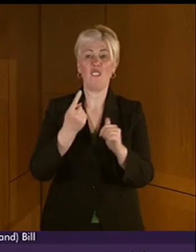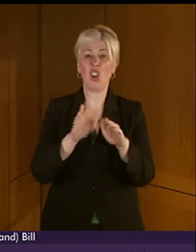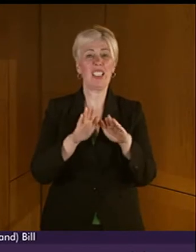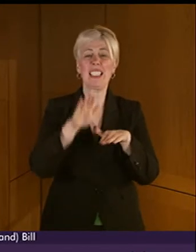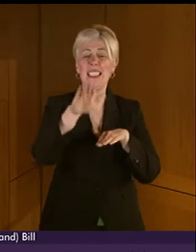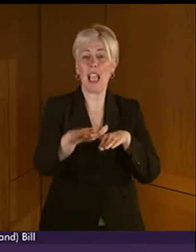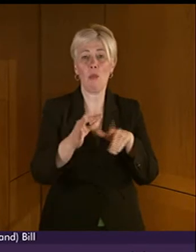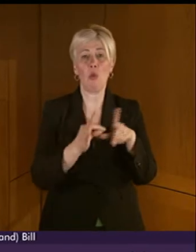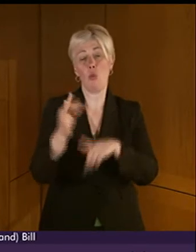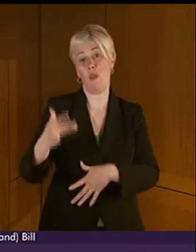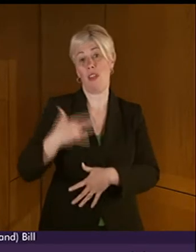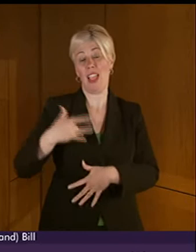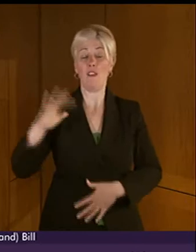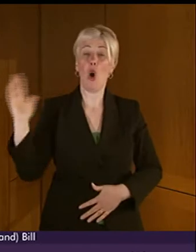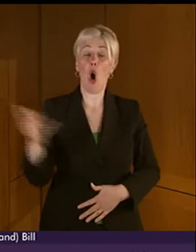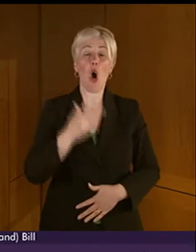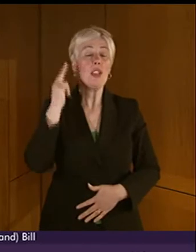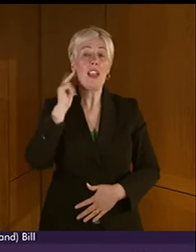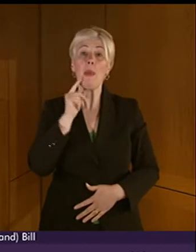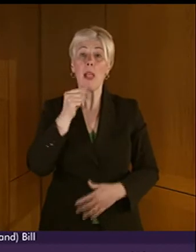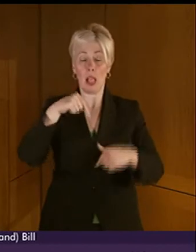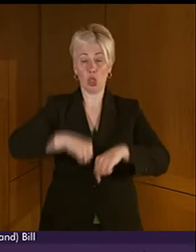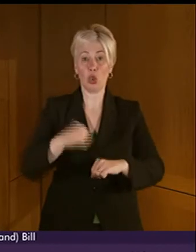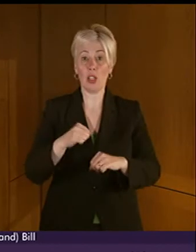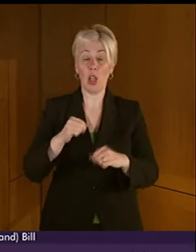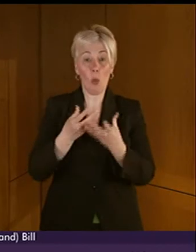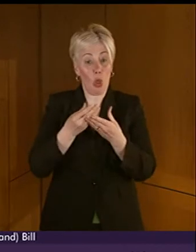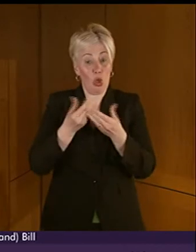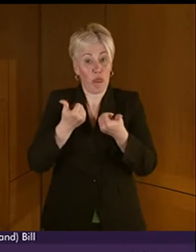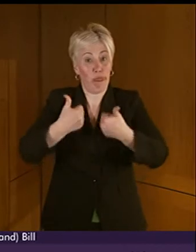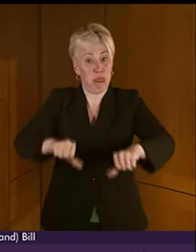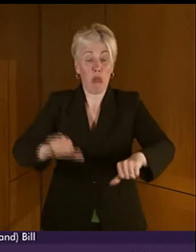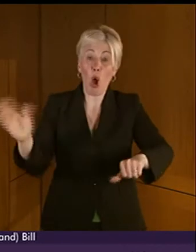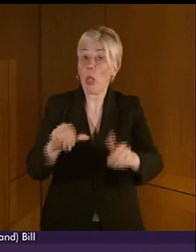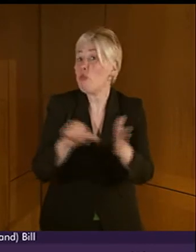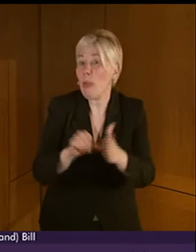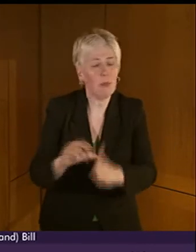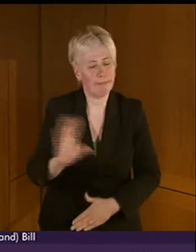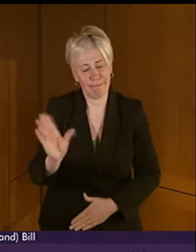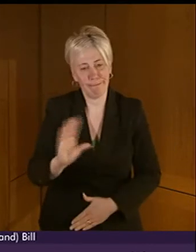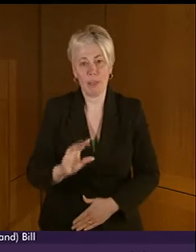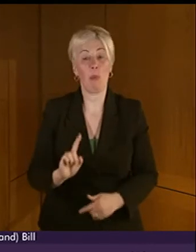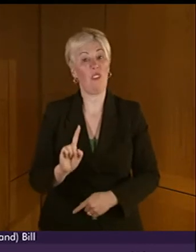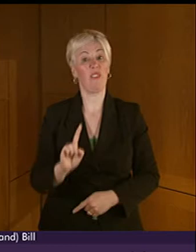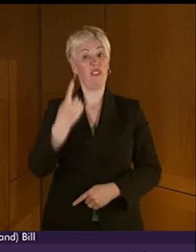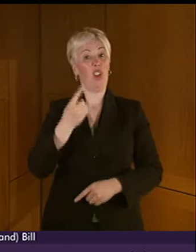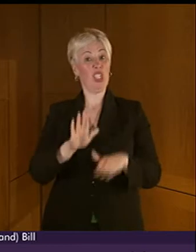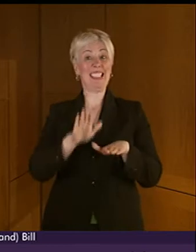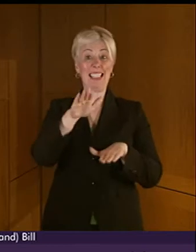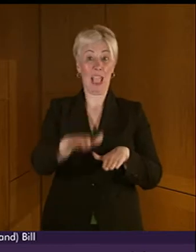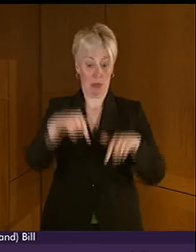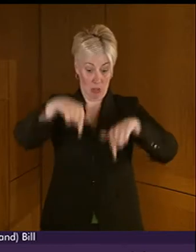This bill will not solve all the problems deaf people currently face, but it is an important first step, and this Parliament must take it today.